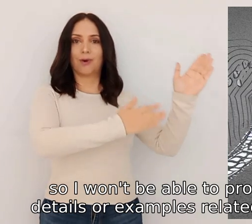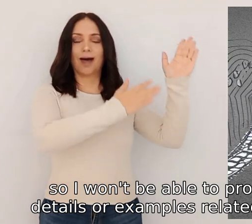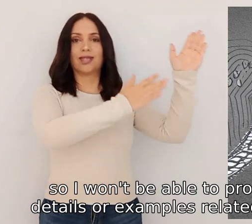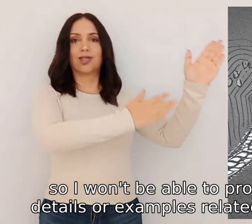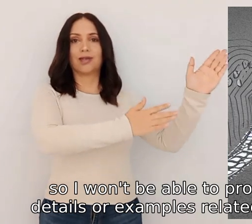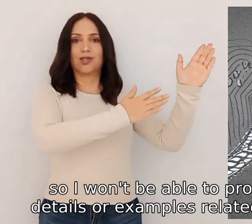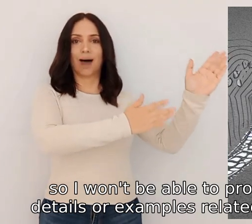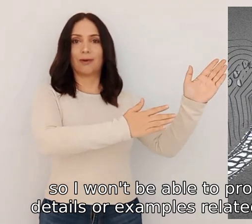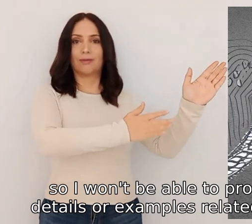related to this term